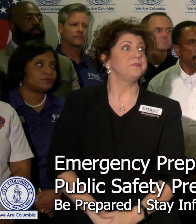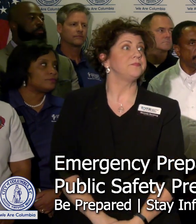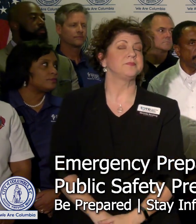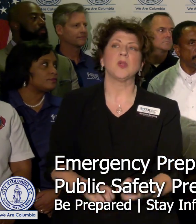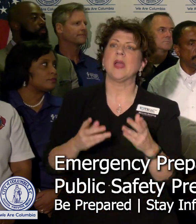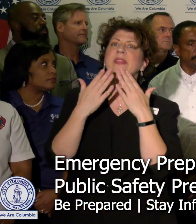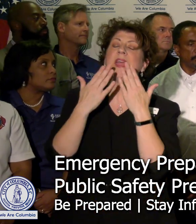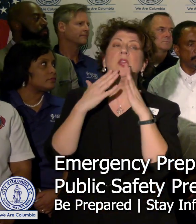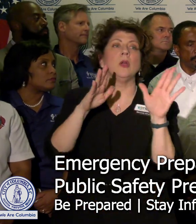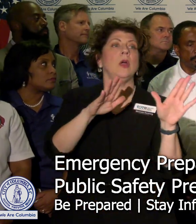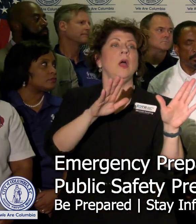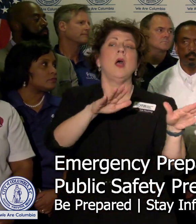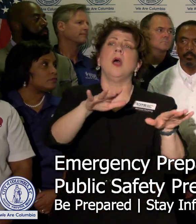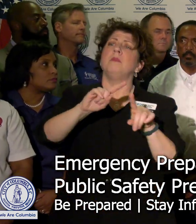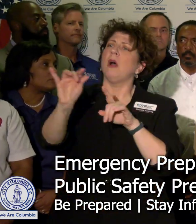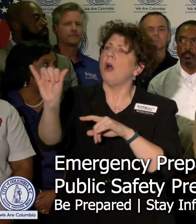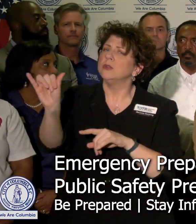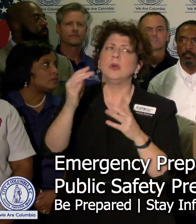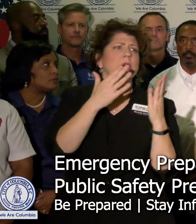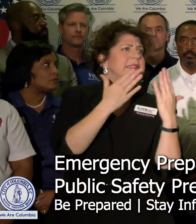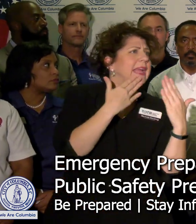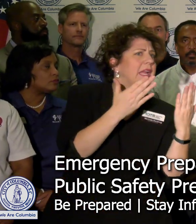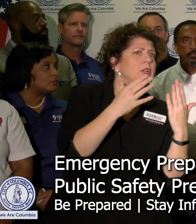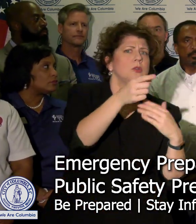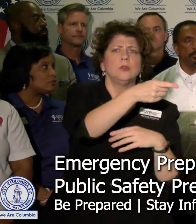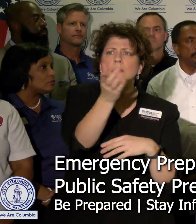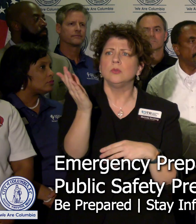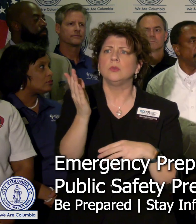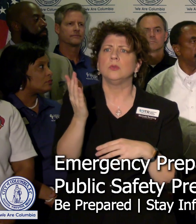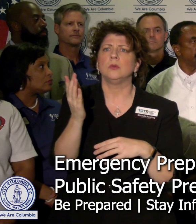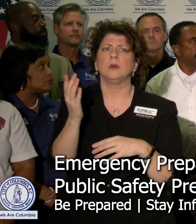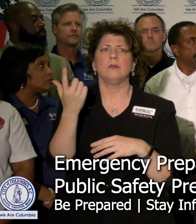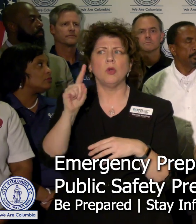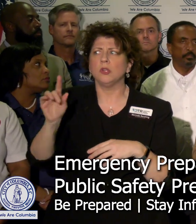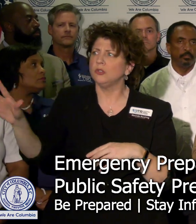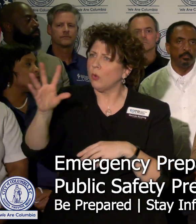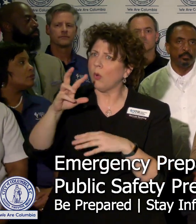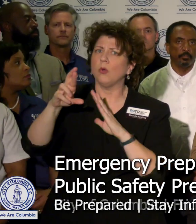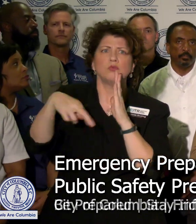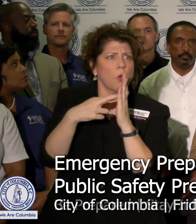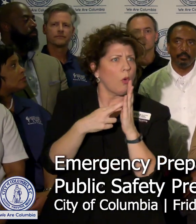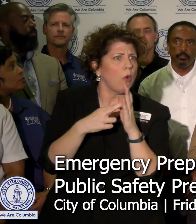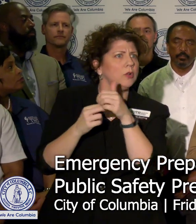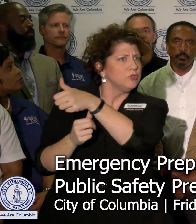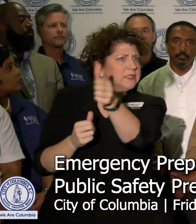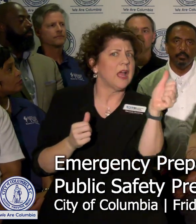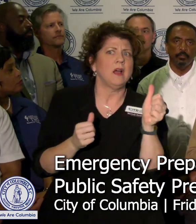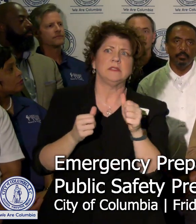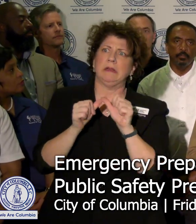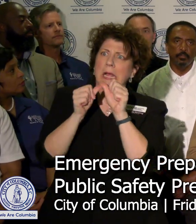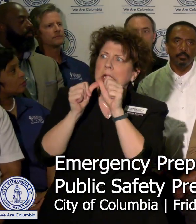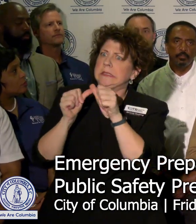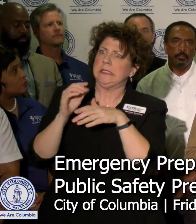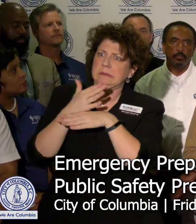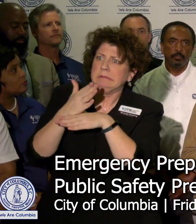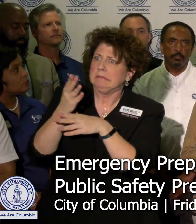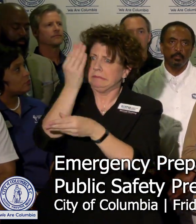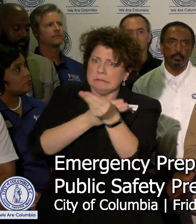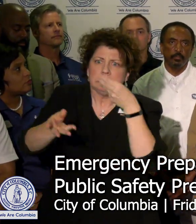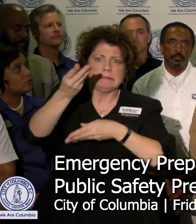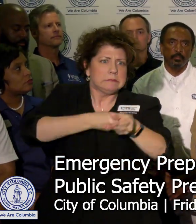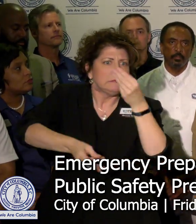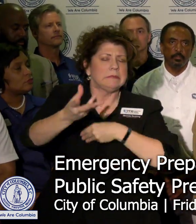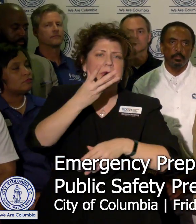Thank you all. And thank you all again for doing the important role that you do in constantly sharing information. We know sometimes it seems